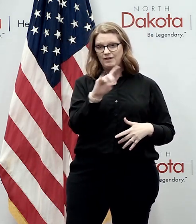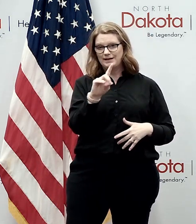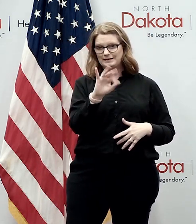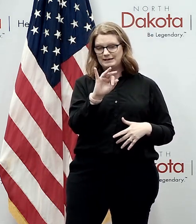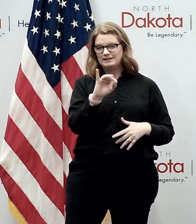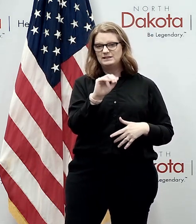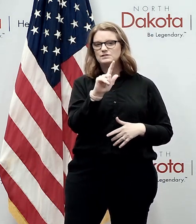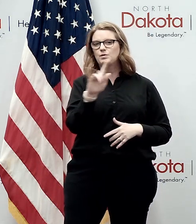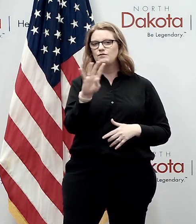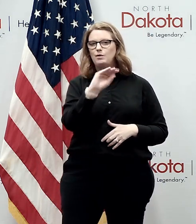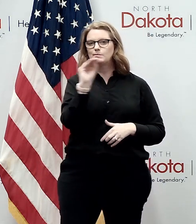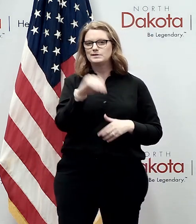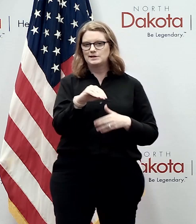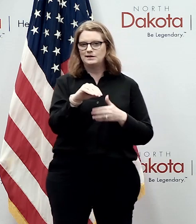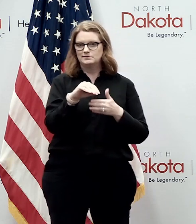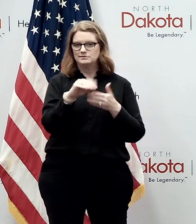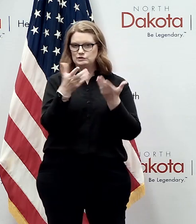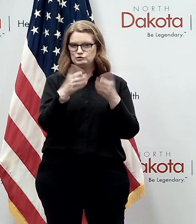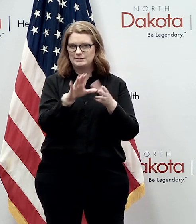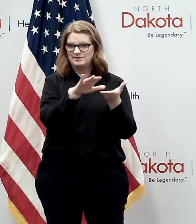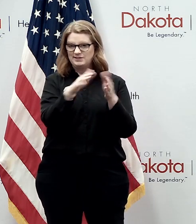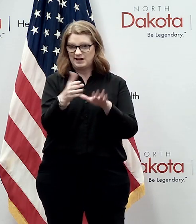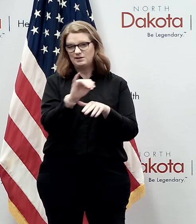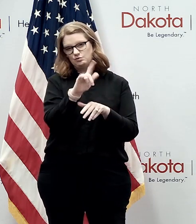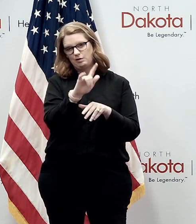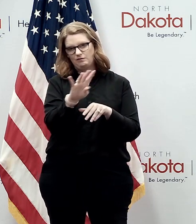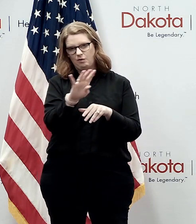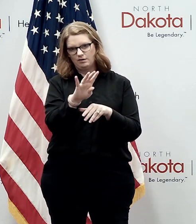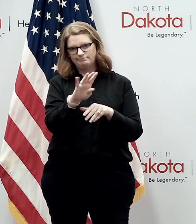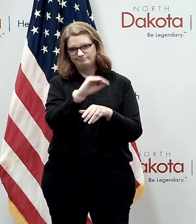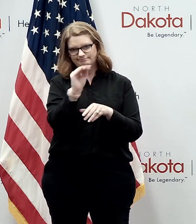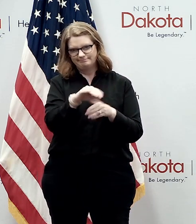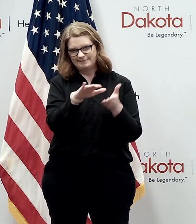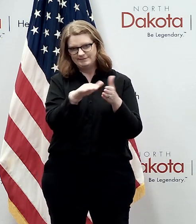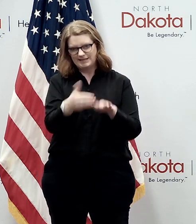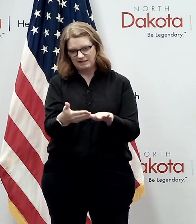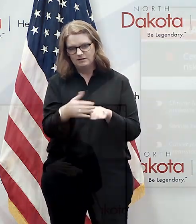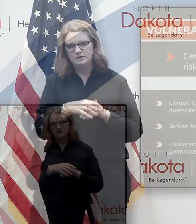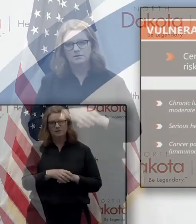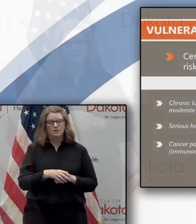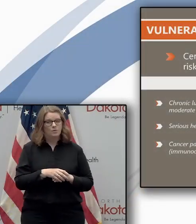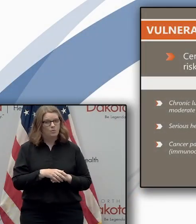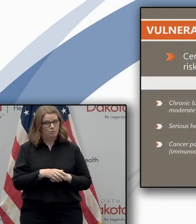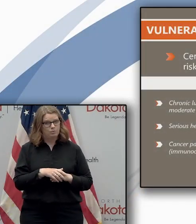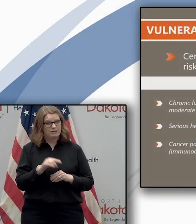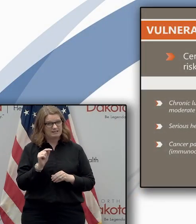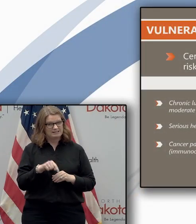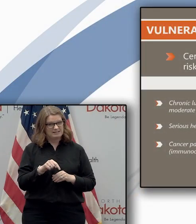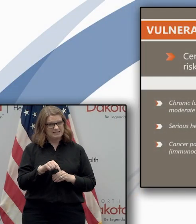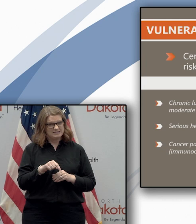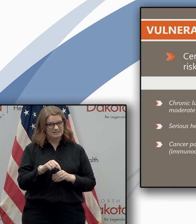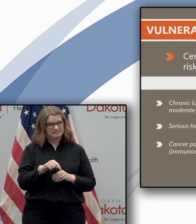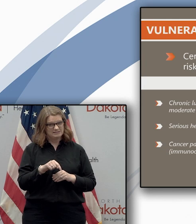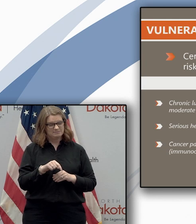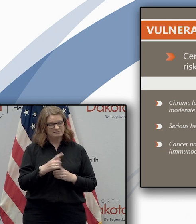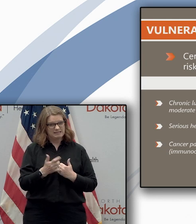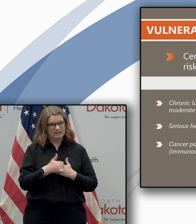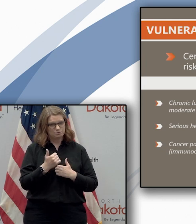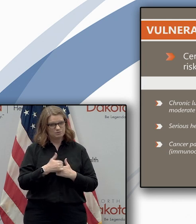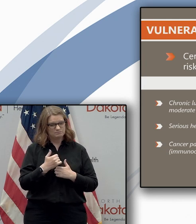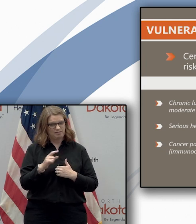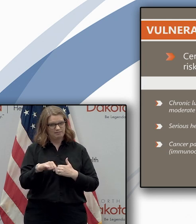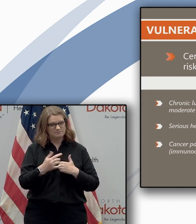24% mortality rate so a very dangerous and potentially deadly disease for people